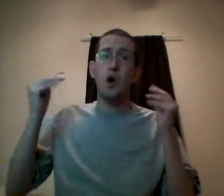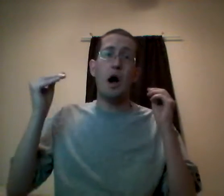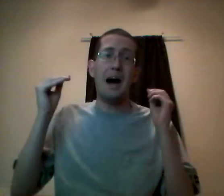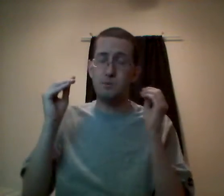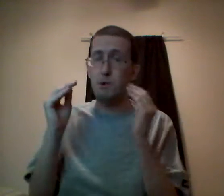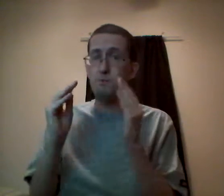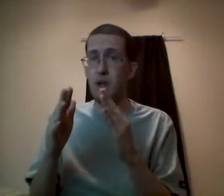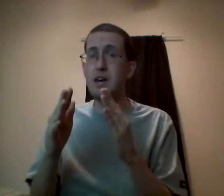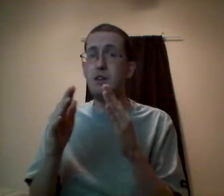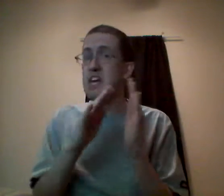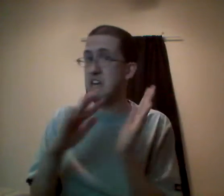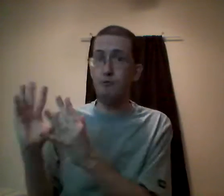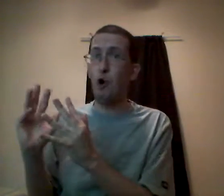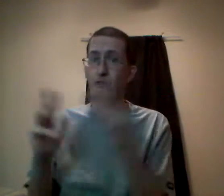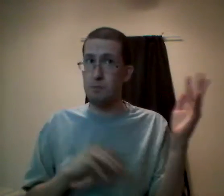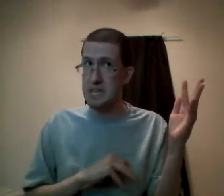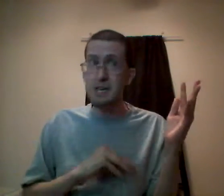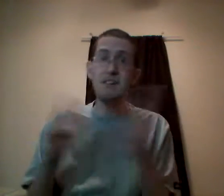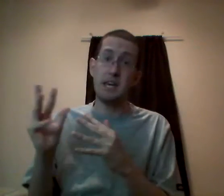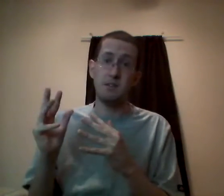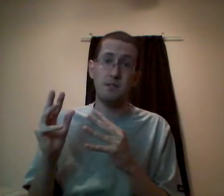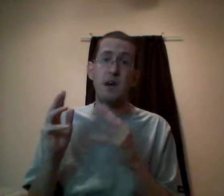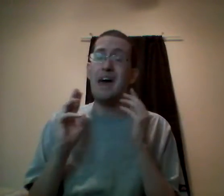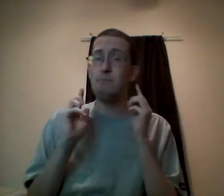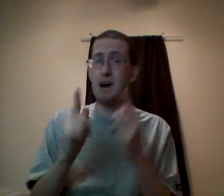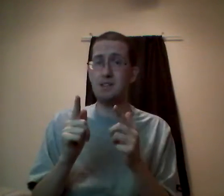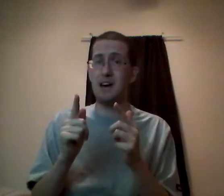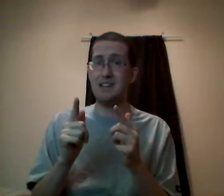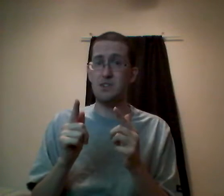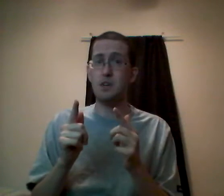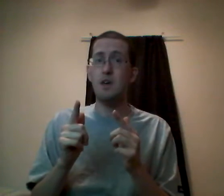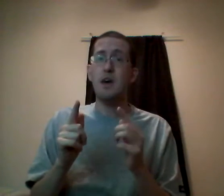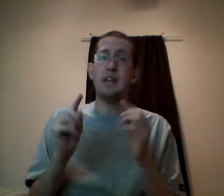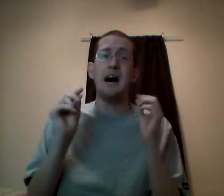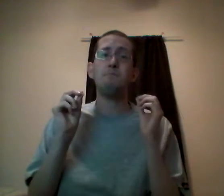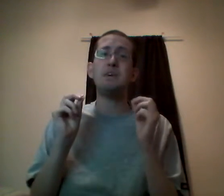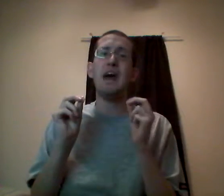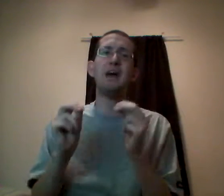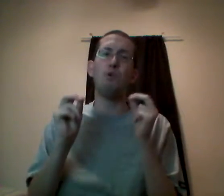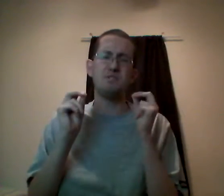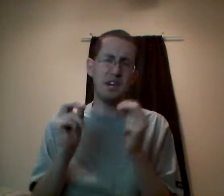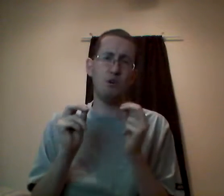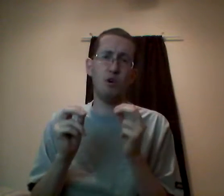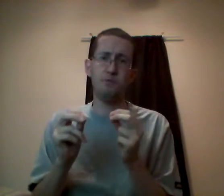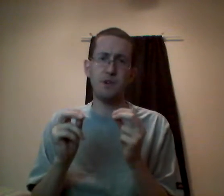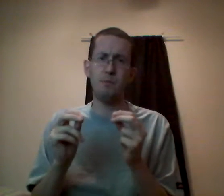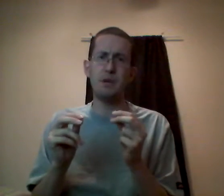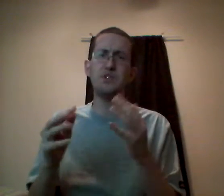I should be able to play it in full from beginning to end and monetize it and not be able to hear a word from the companies